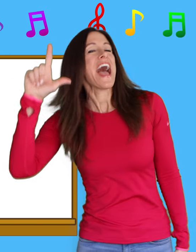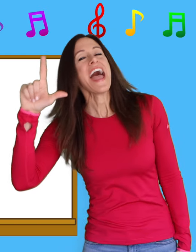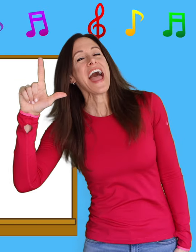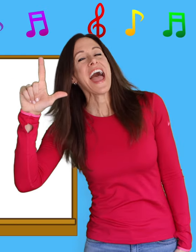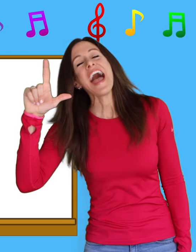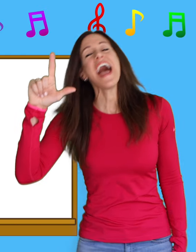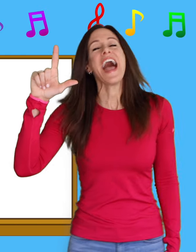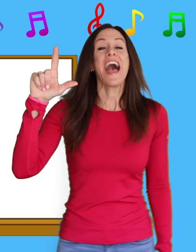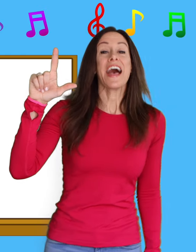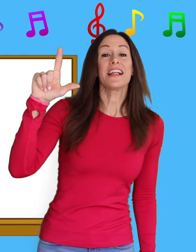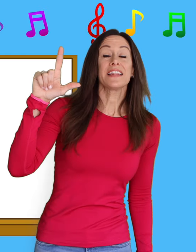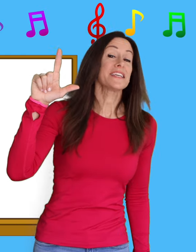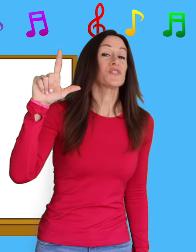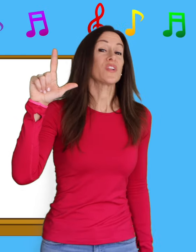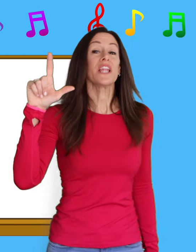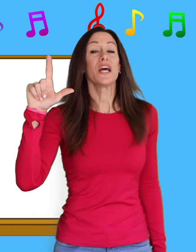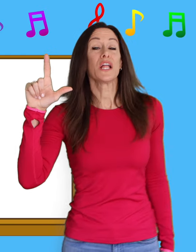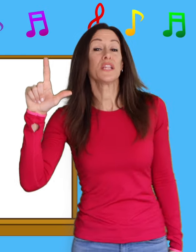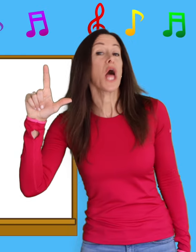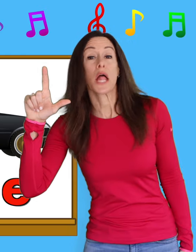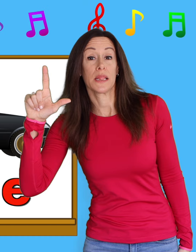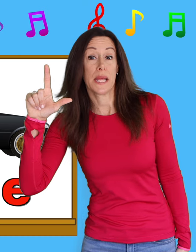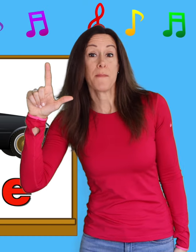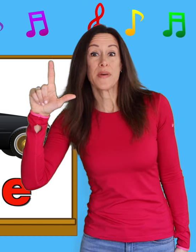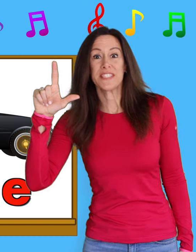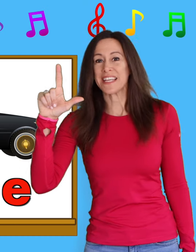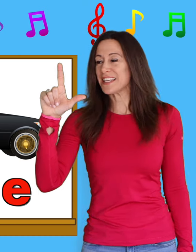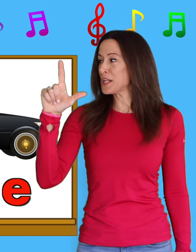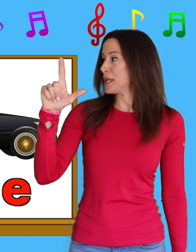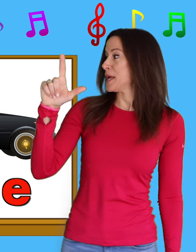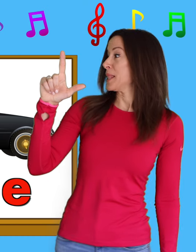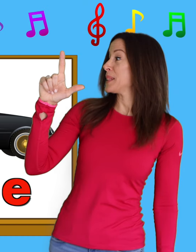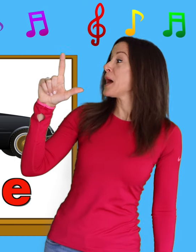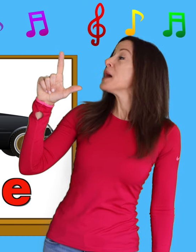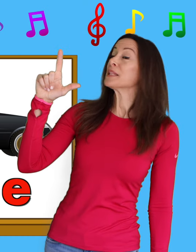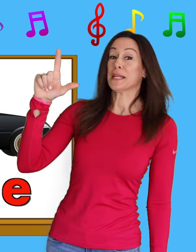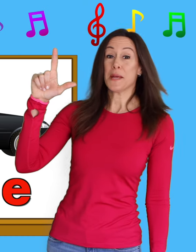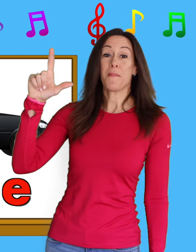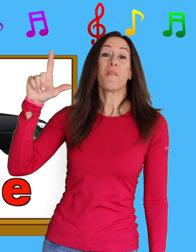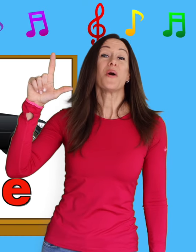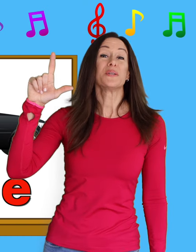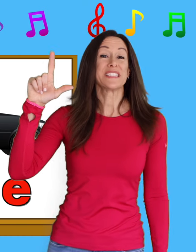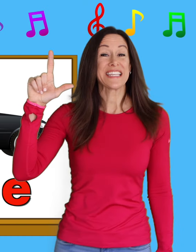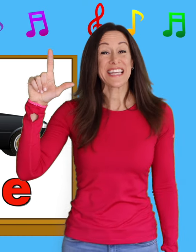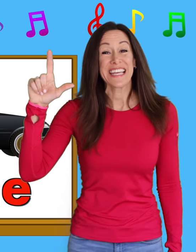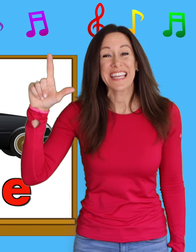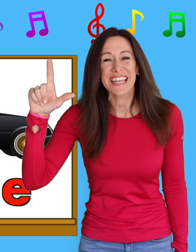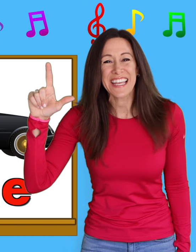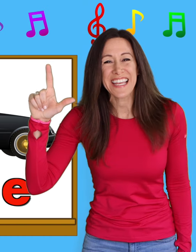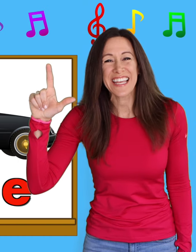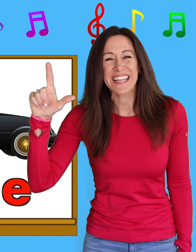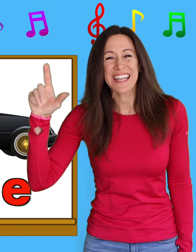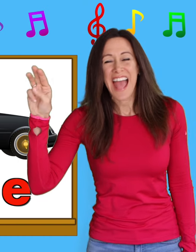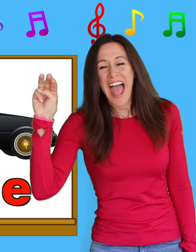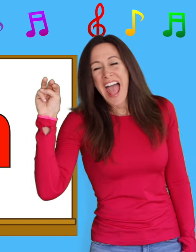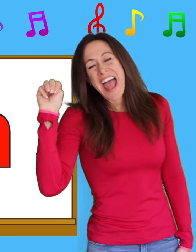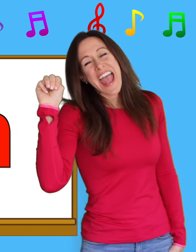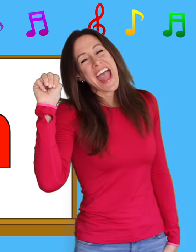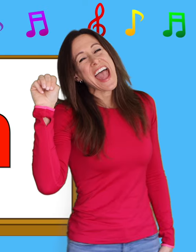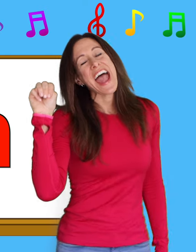L is for l-l-limousine, l-l-limousine. M